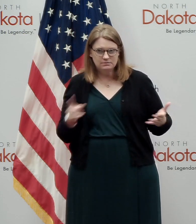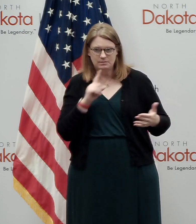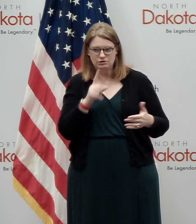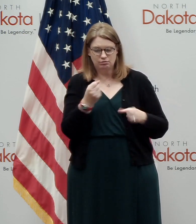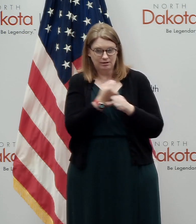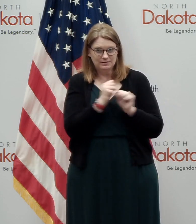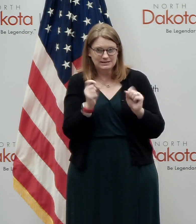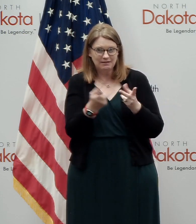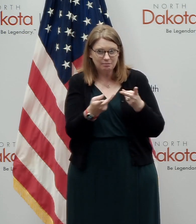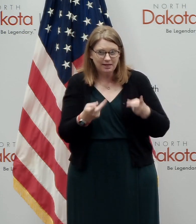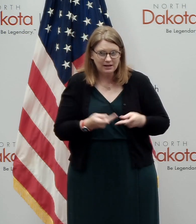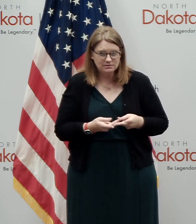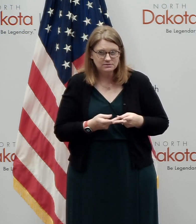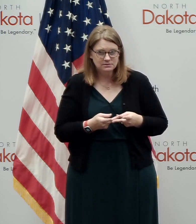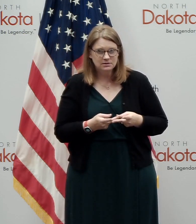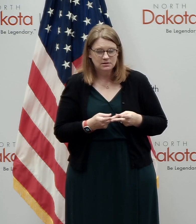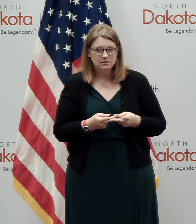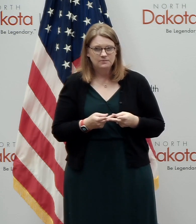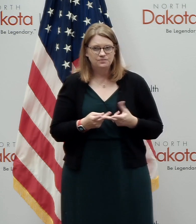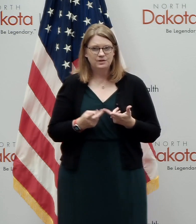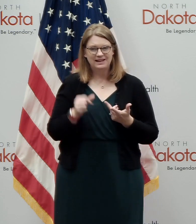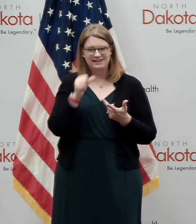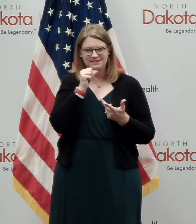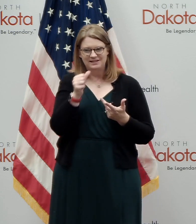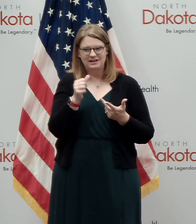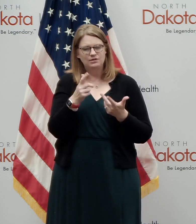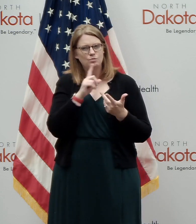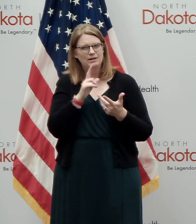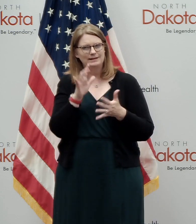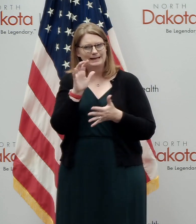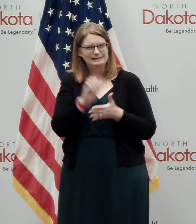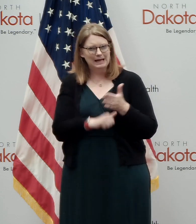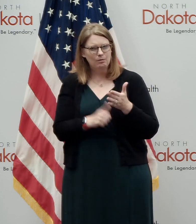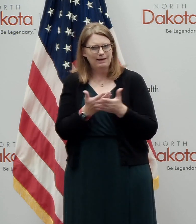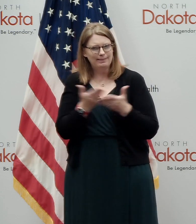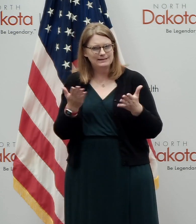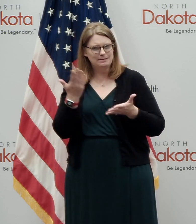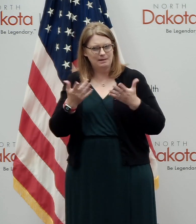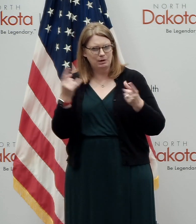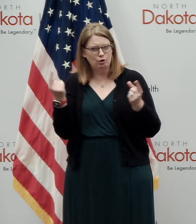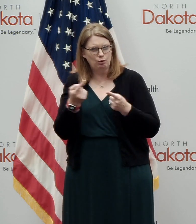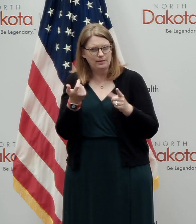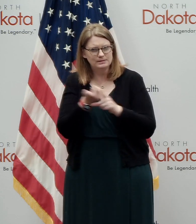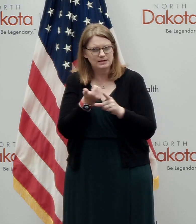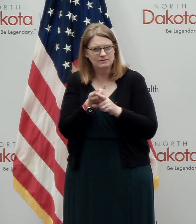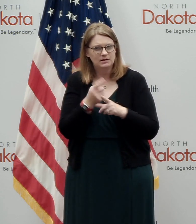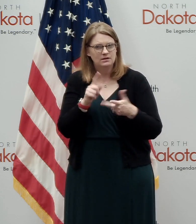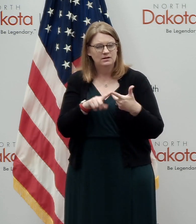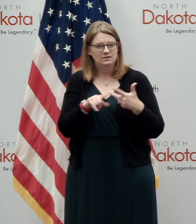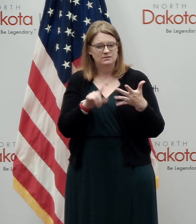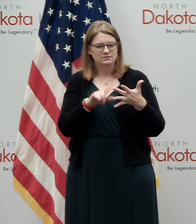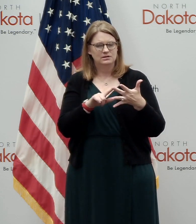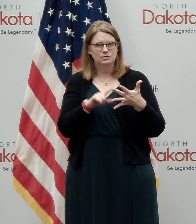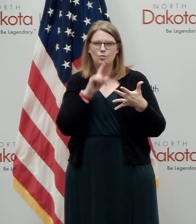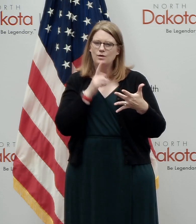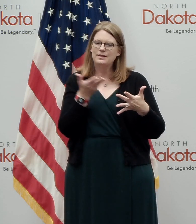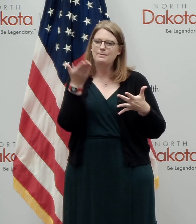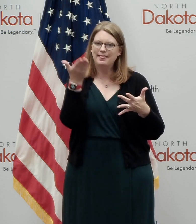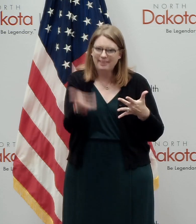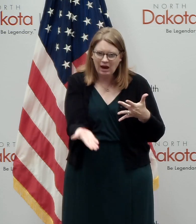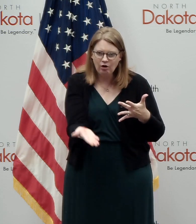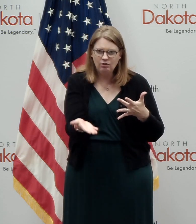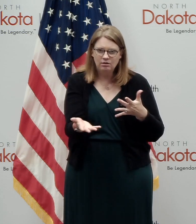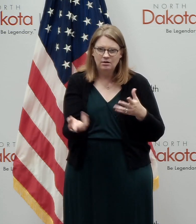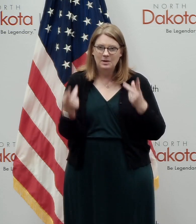in a safe place and away from things that might cause them harm. But I guess the number, the third thing is tied to that, which is be there, be physically